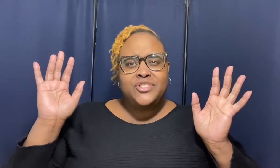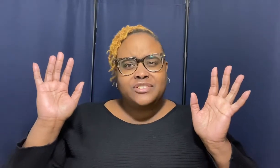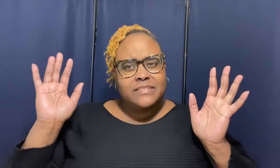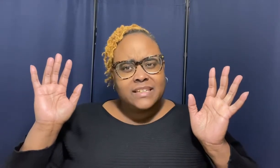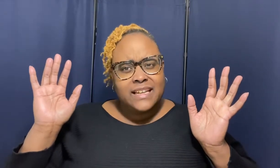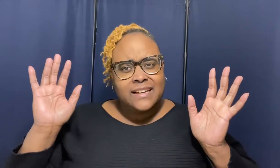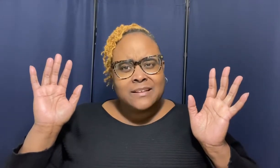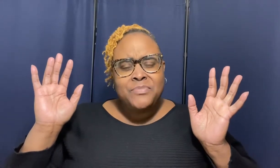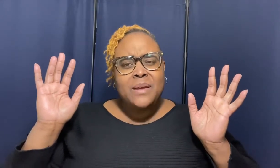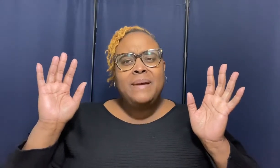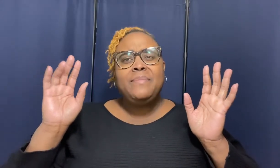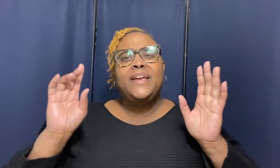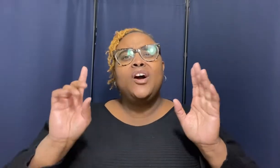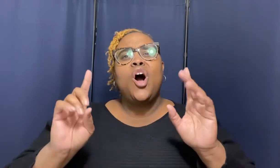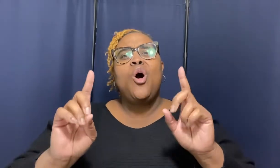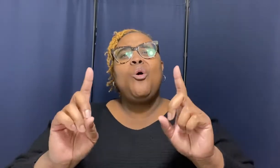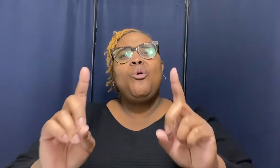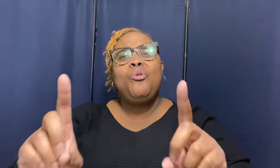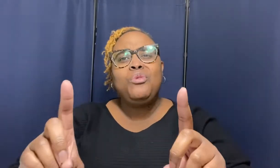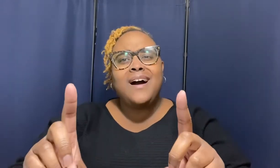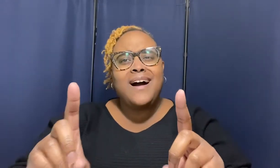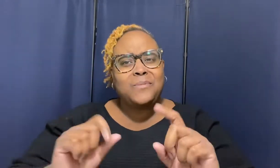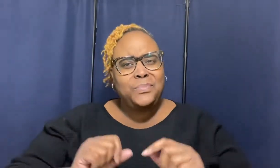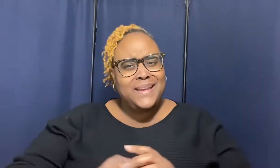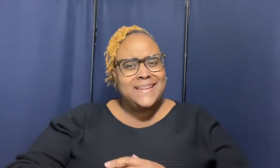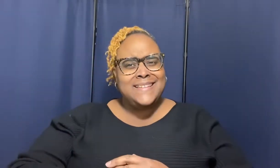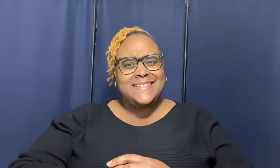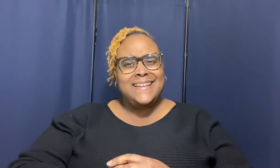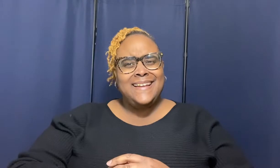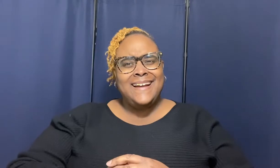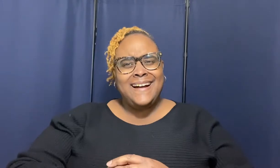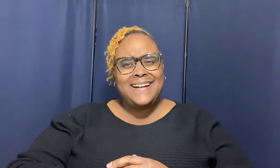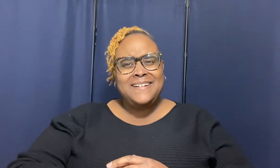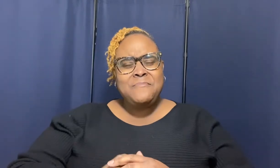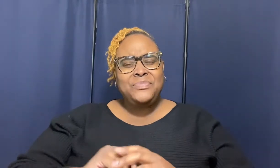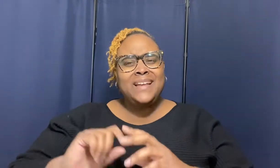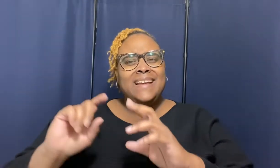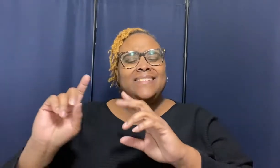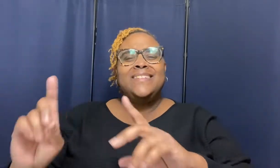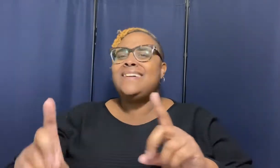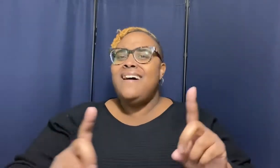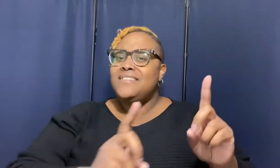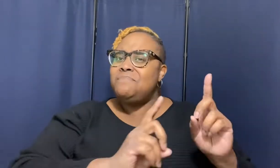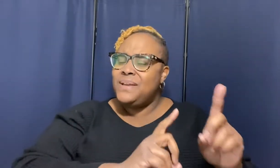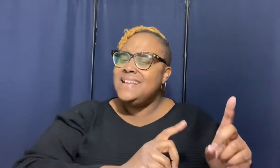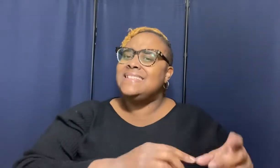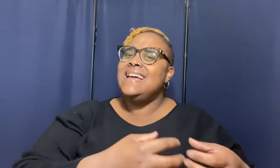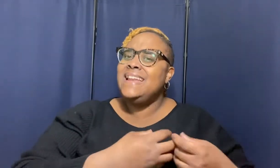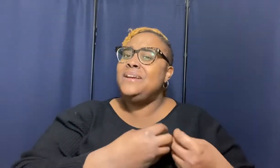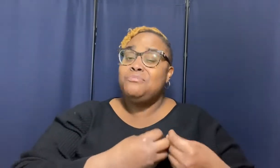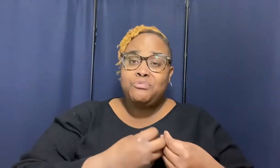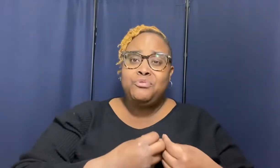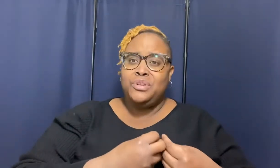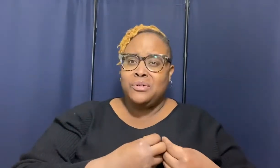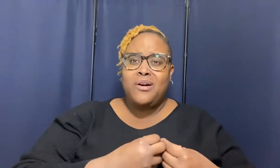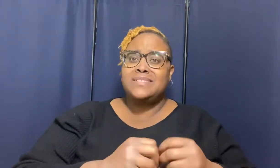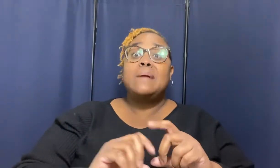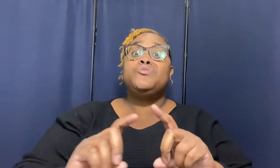yourself together baby he a whole god of peace huh the god of peace let him rule your heart stop trying